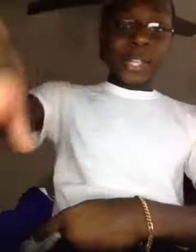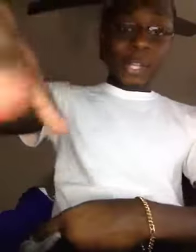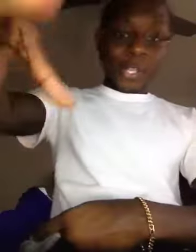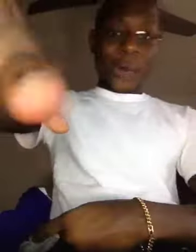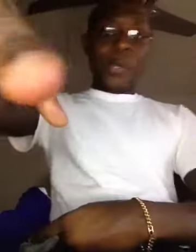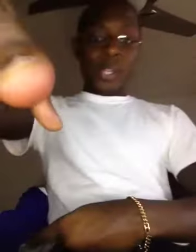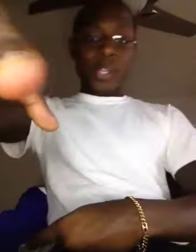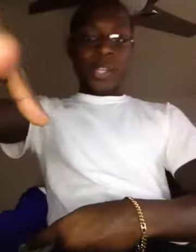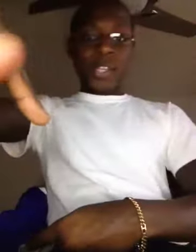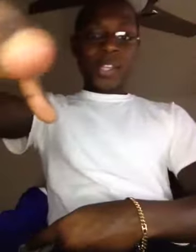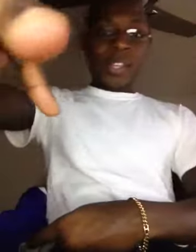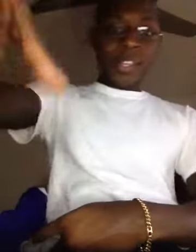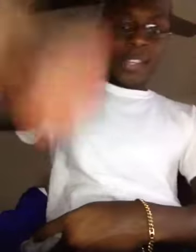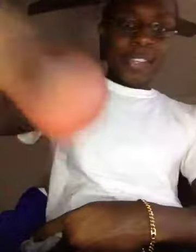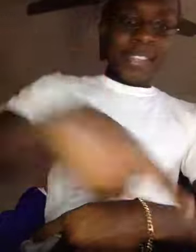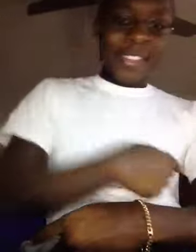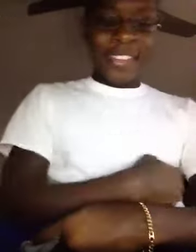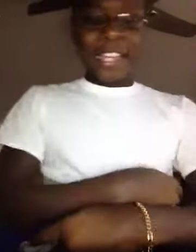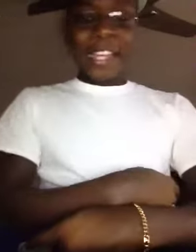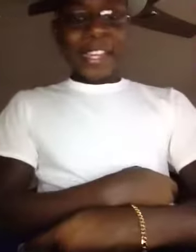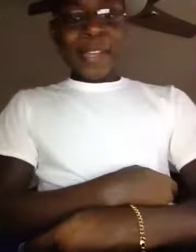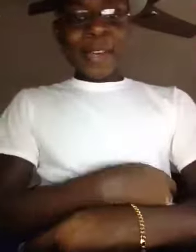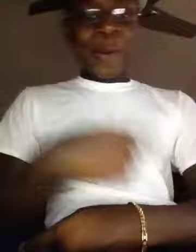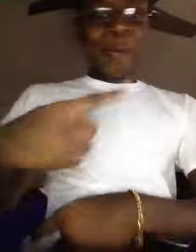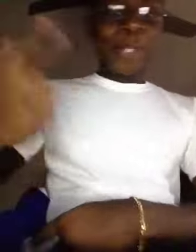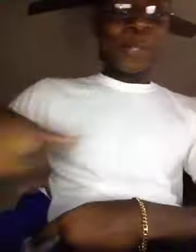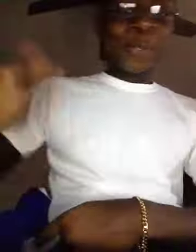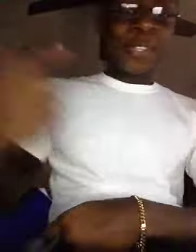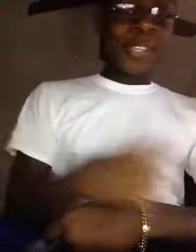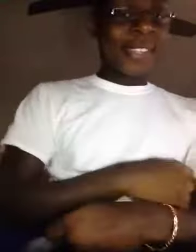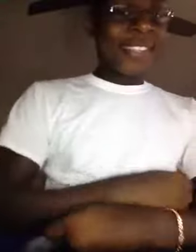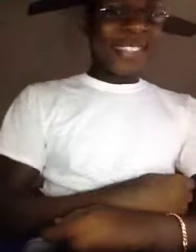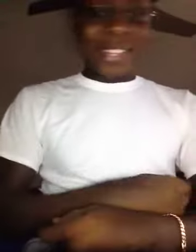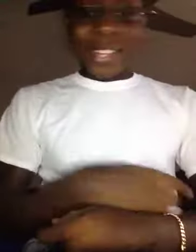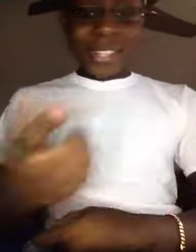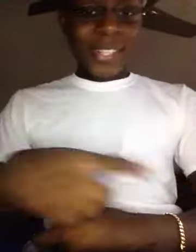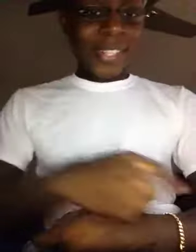Dylan, Cody, all my dudes, listen,